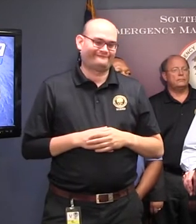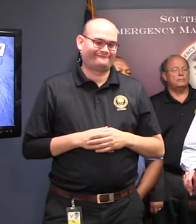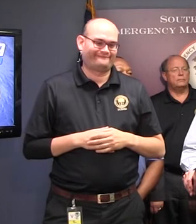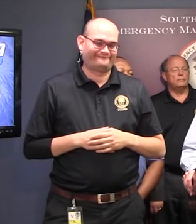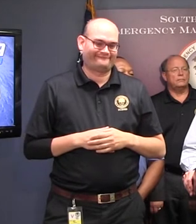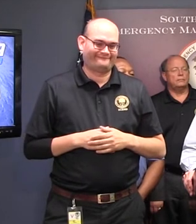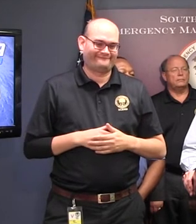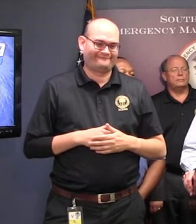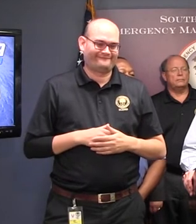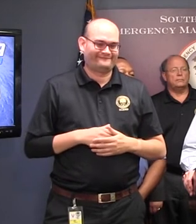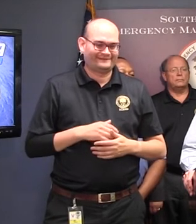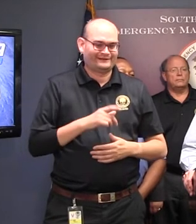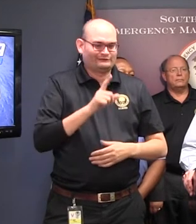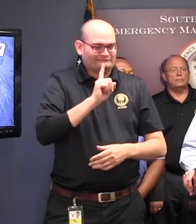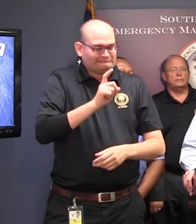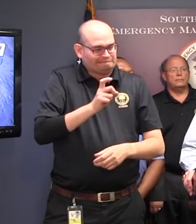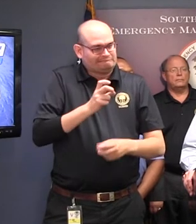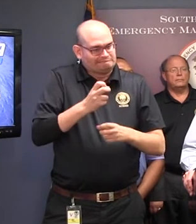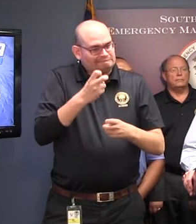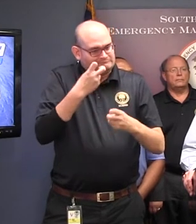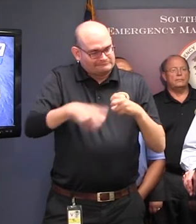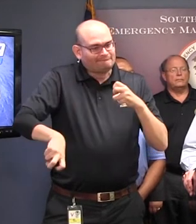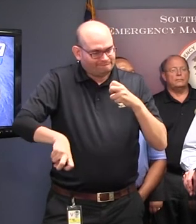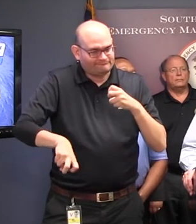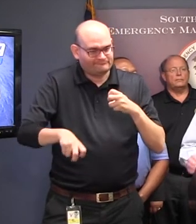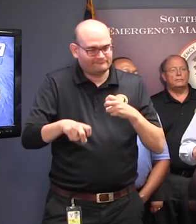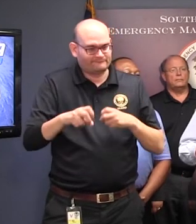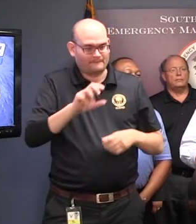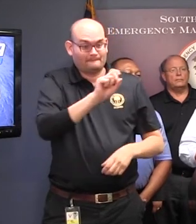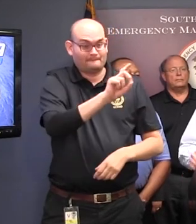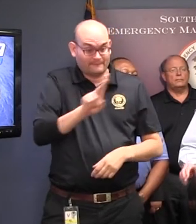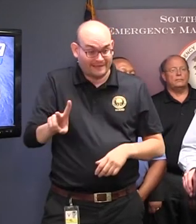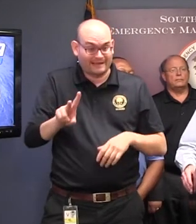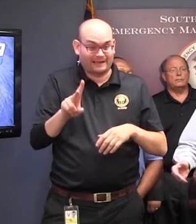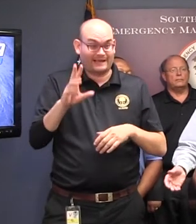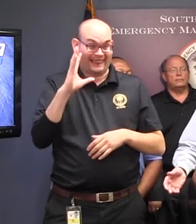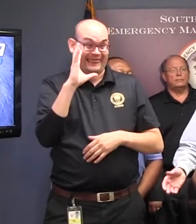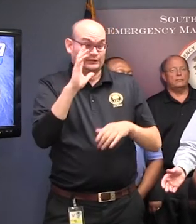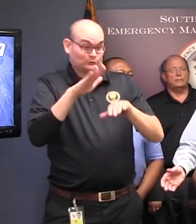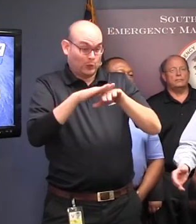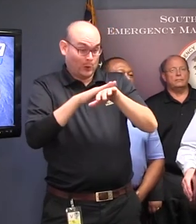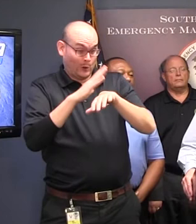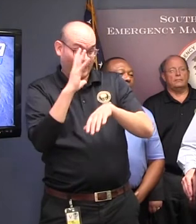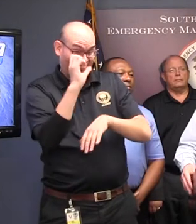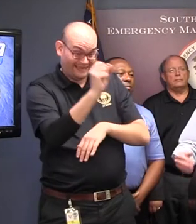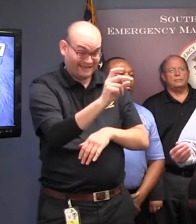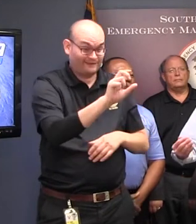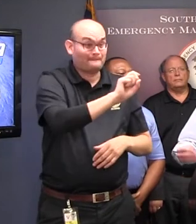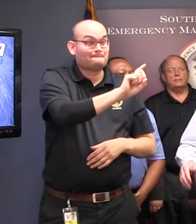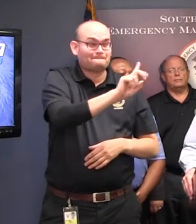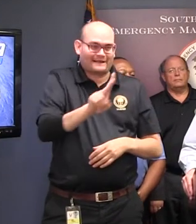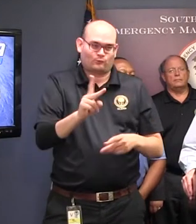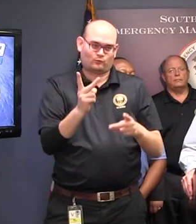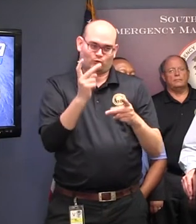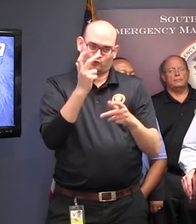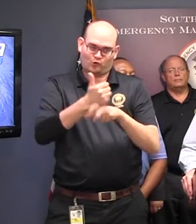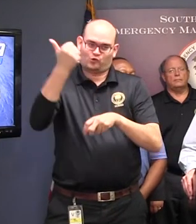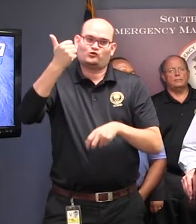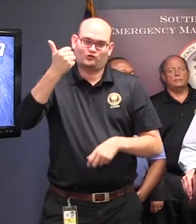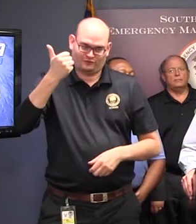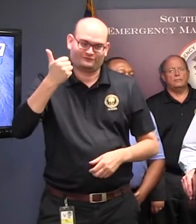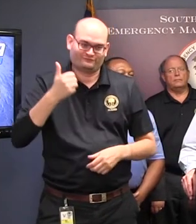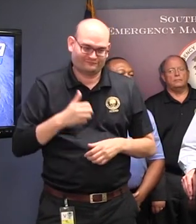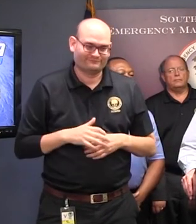get back than they is in getting out. It's slow to get out, but often to get back in. Of course, you can't get back in until the evacuation orders